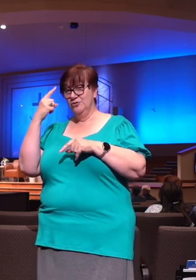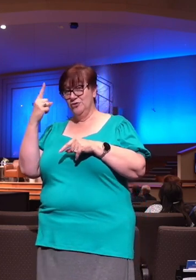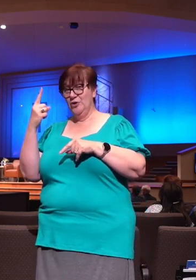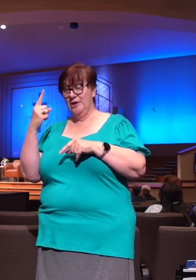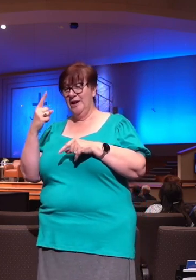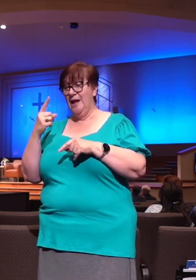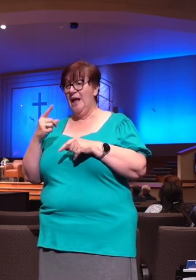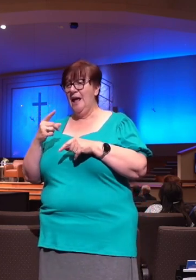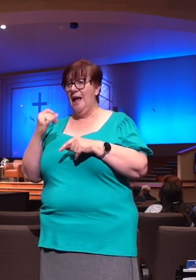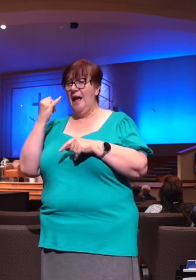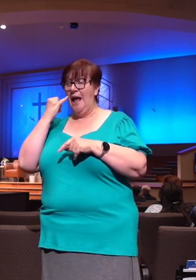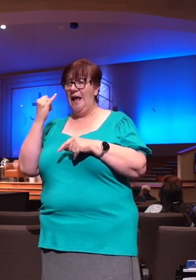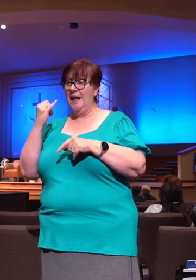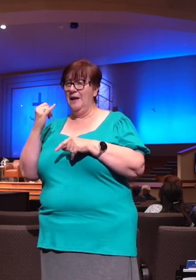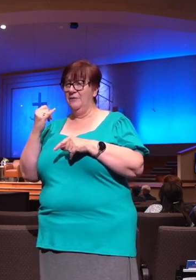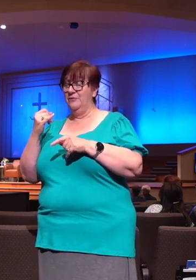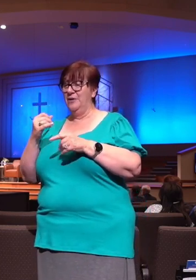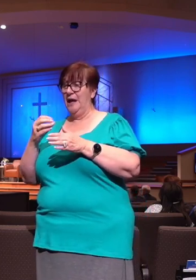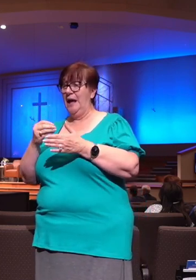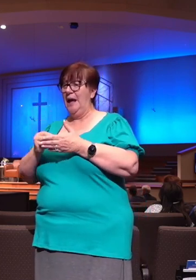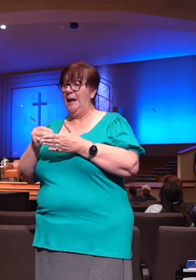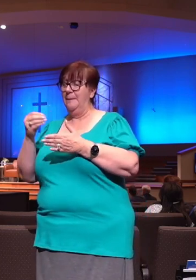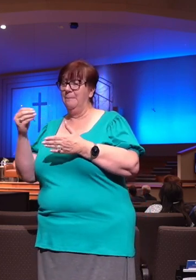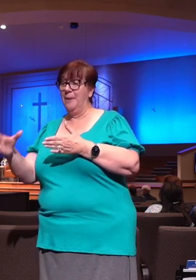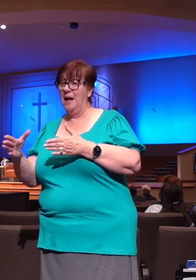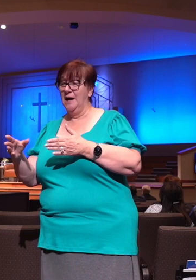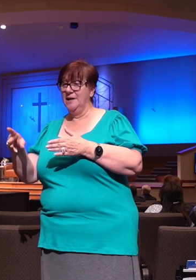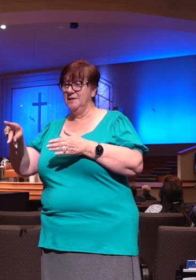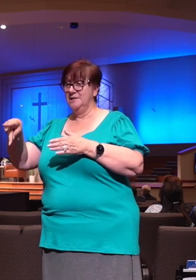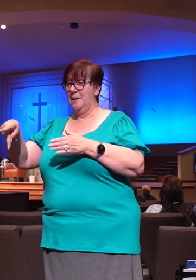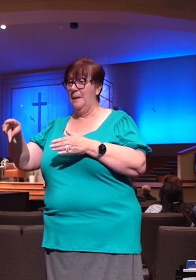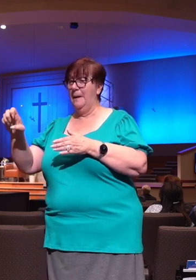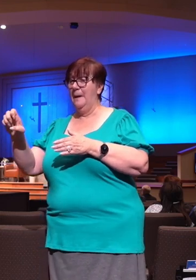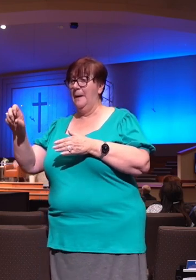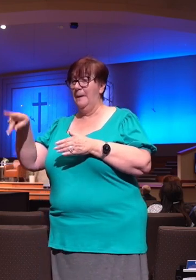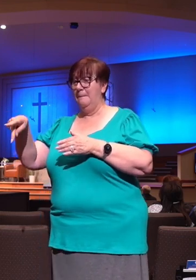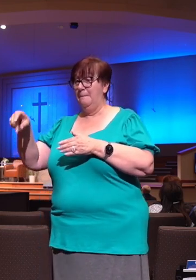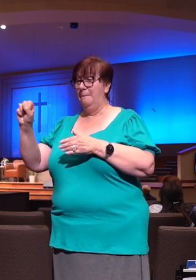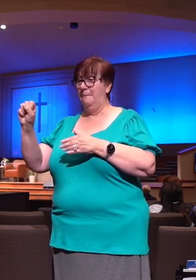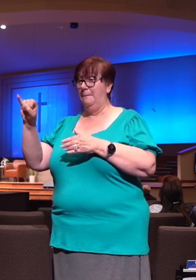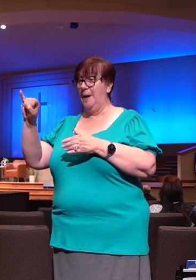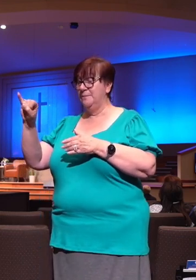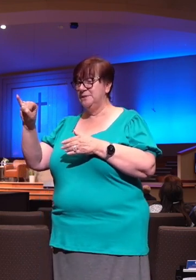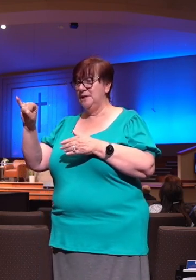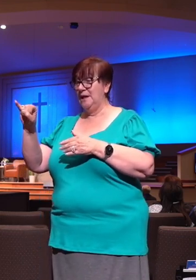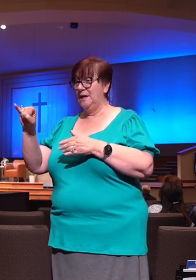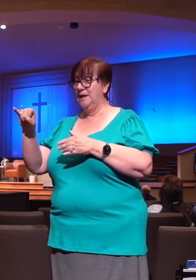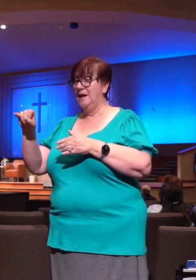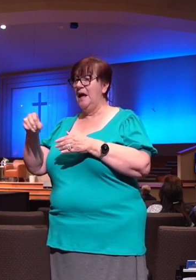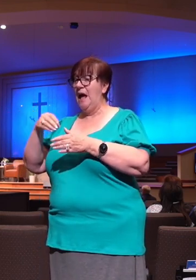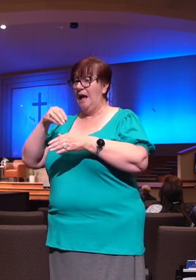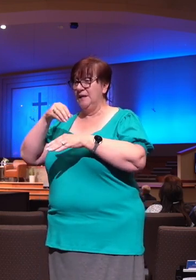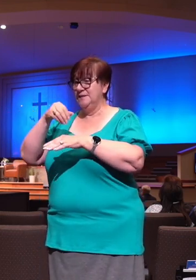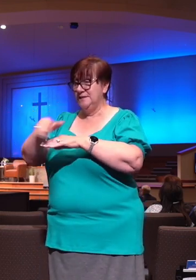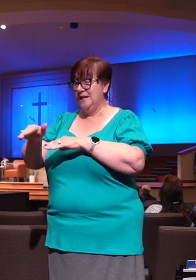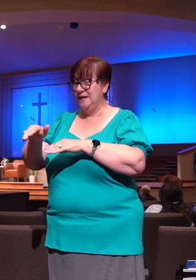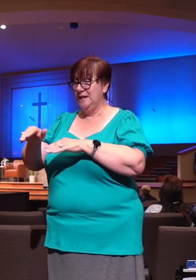And he got some friends together, went to some business people. They all looked at it, and they sent in a few of the Pepsi points